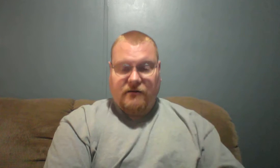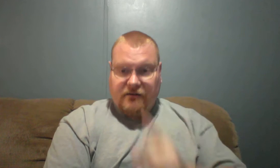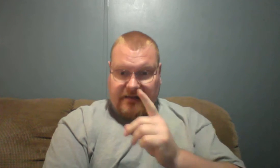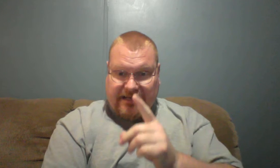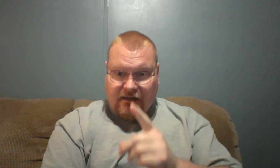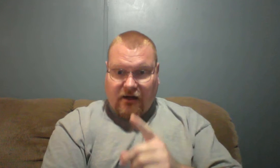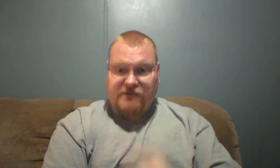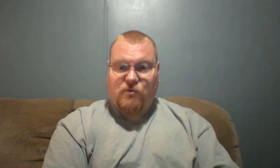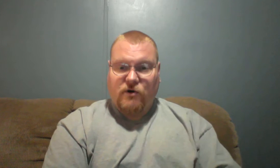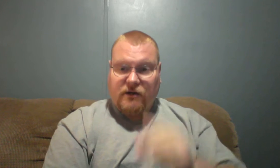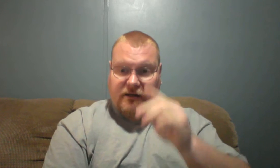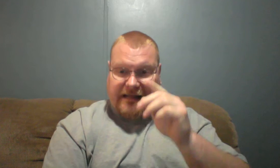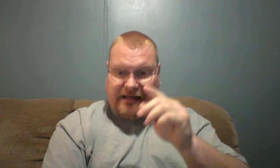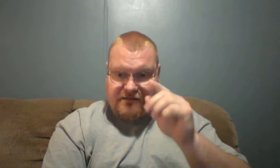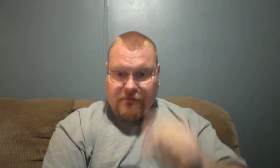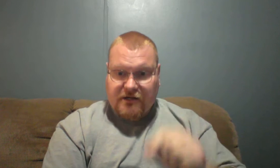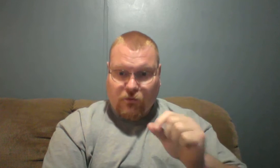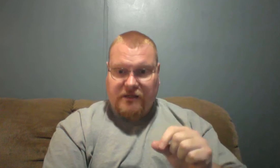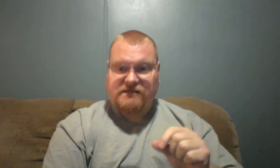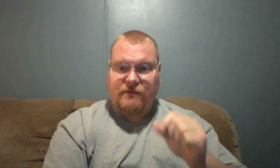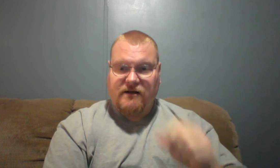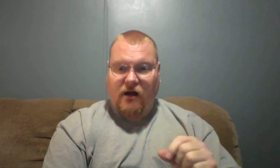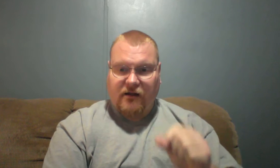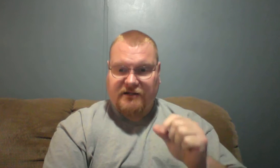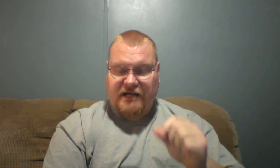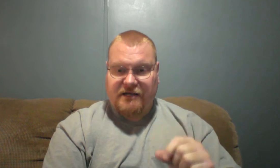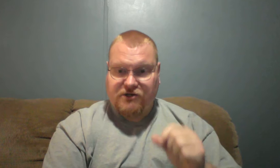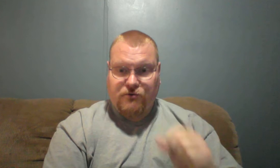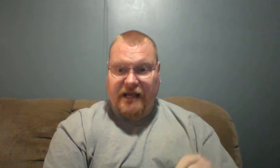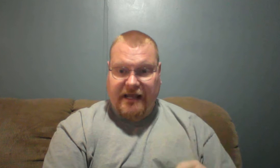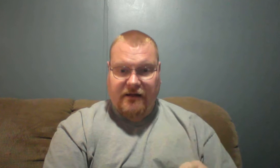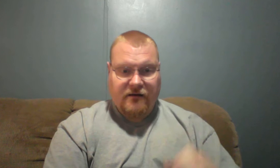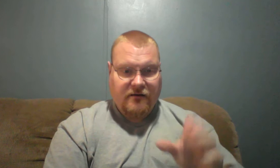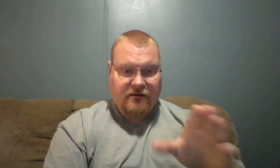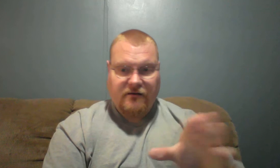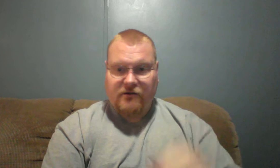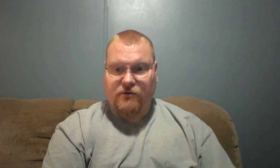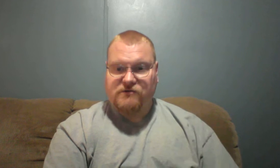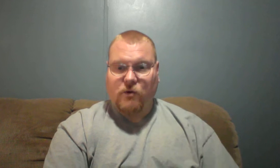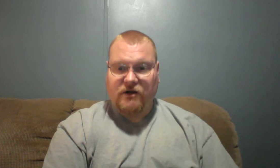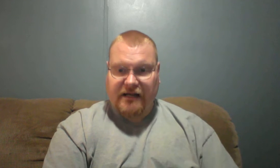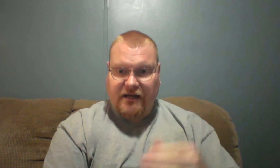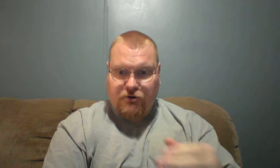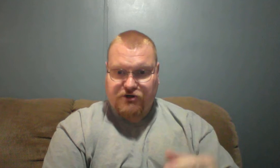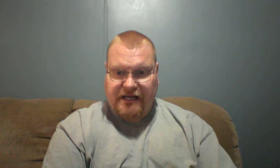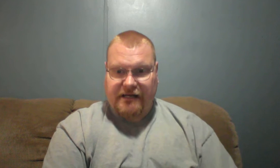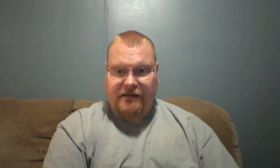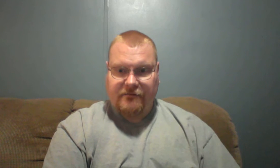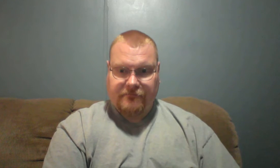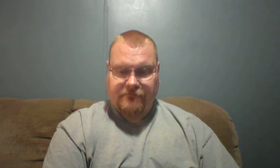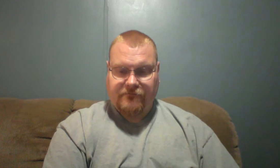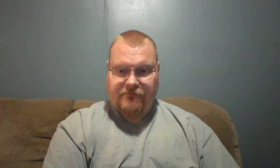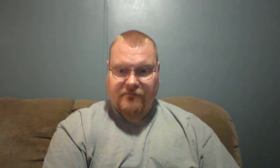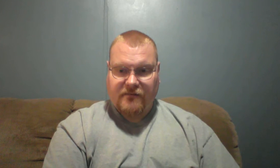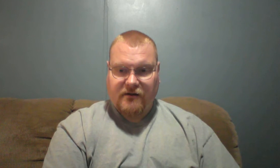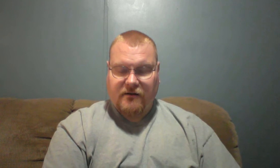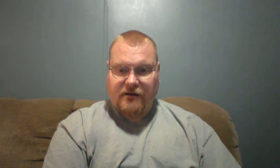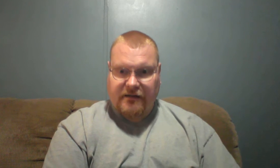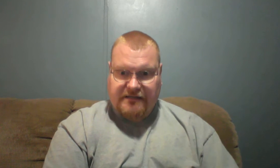Get in God's word. Gain as much wisdom and knowledge as you can through his word and understanding. That's how